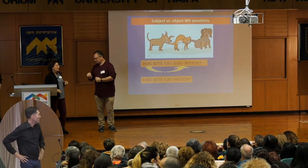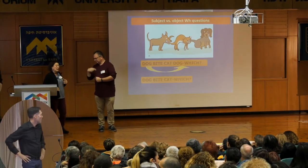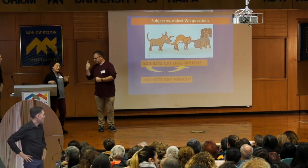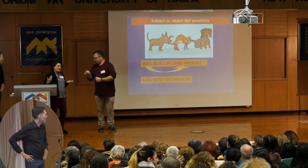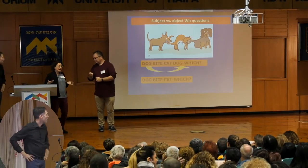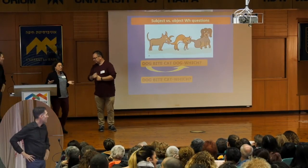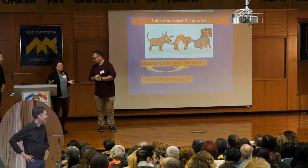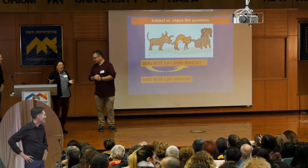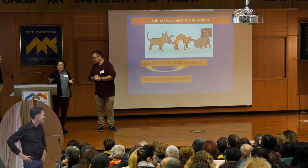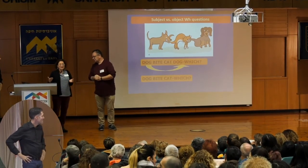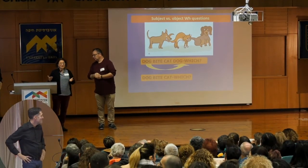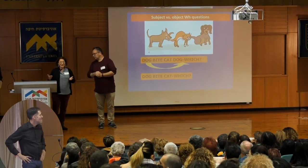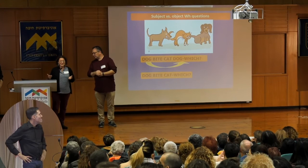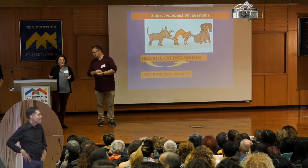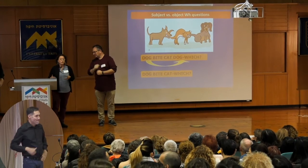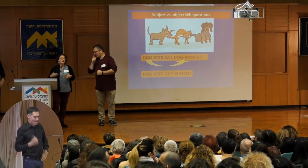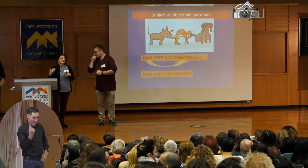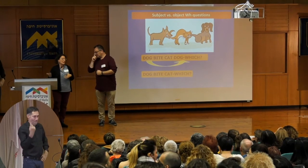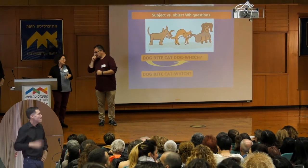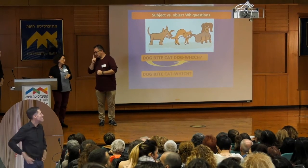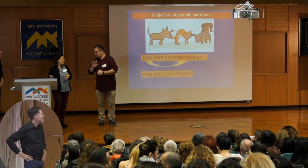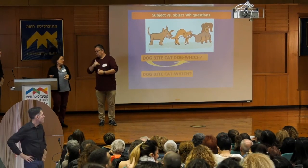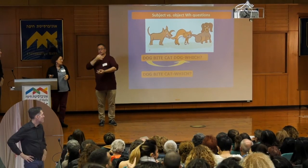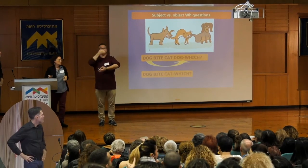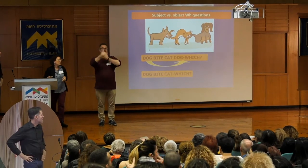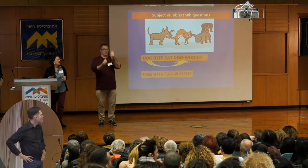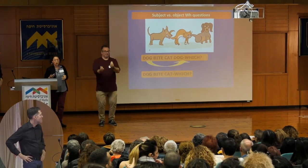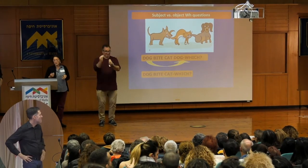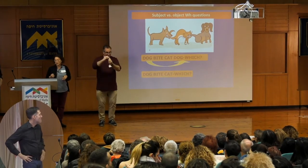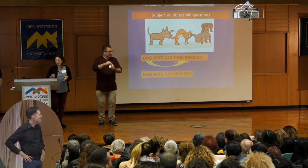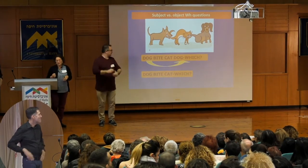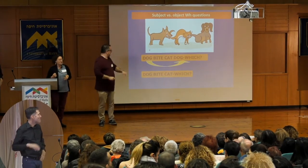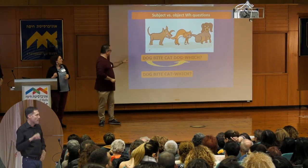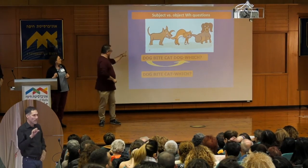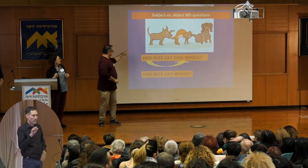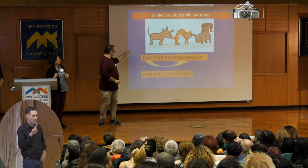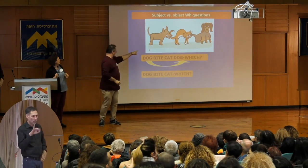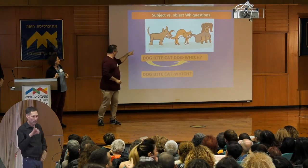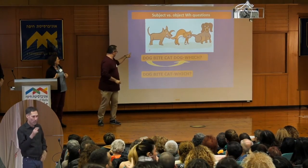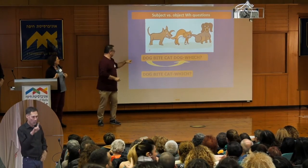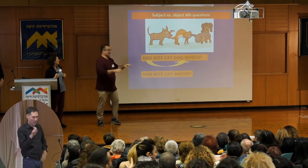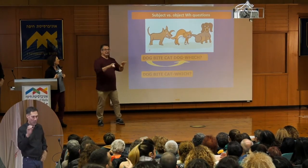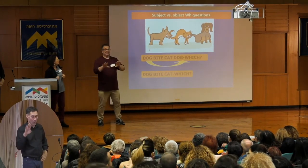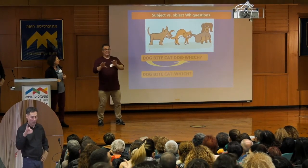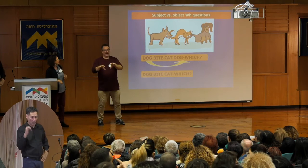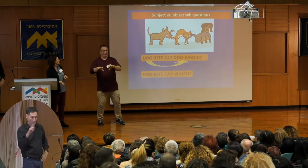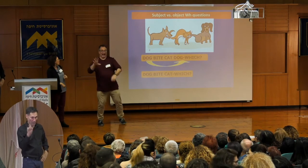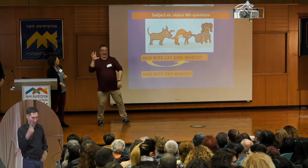Another kind of structure that we tested was subject questions and object questions. For example, dog,